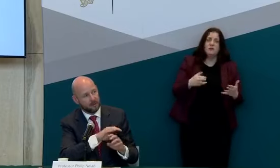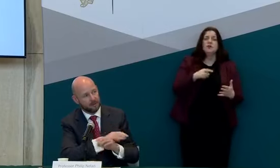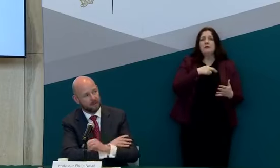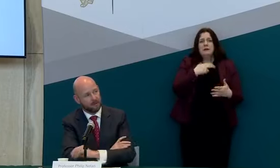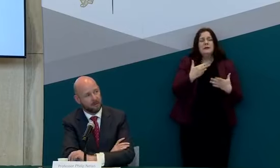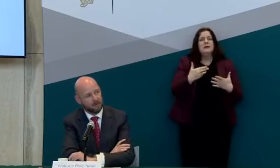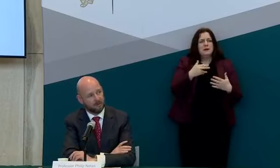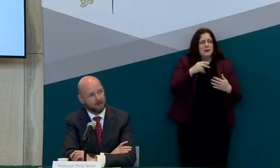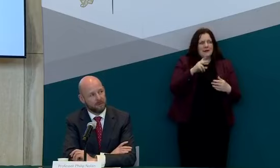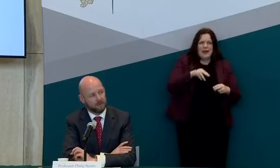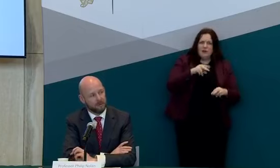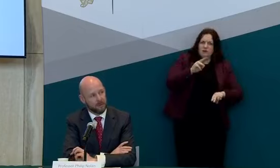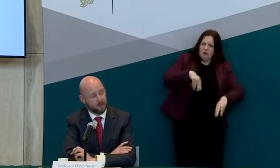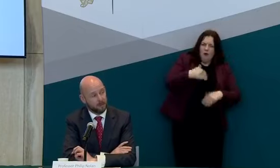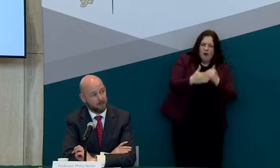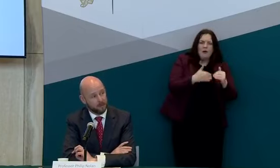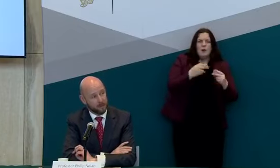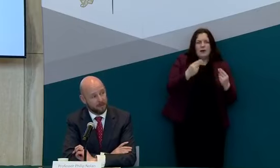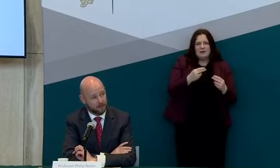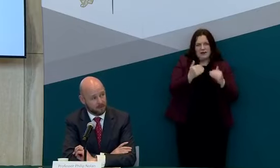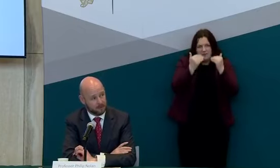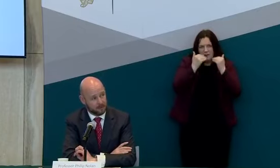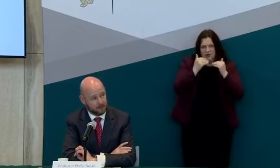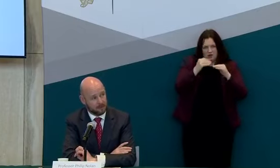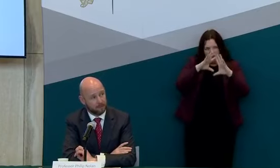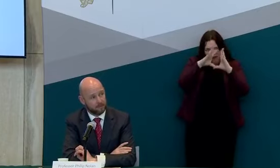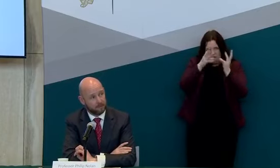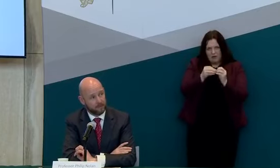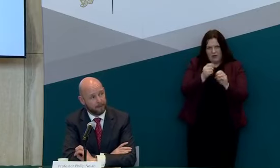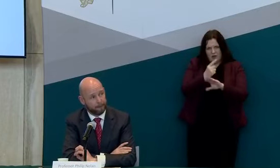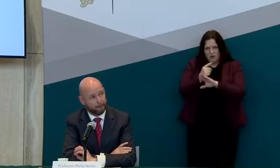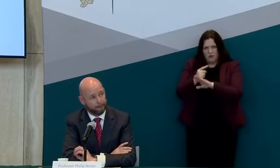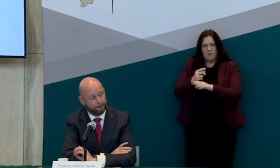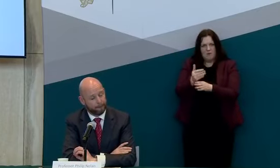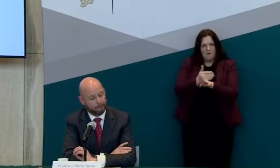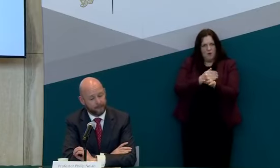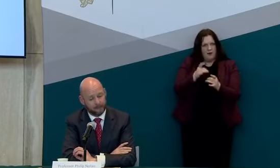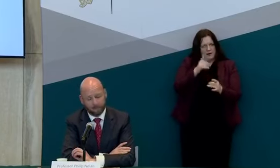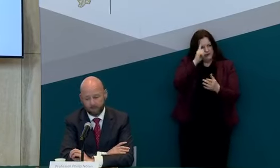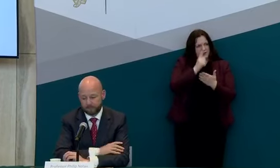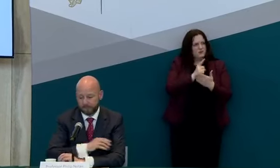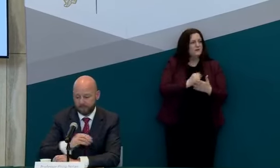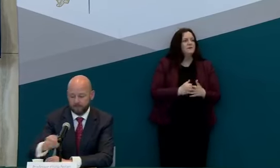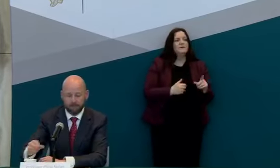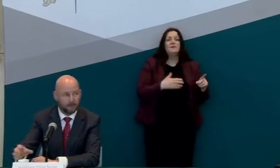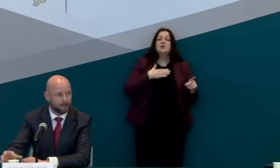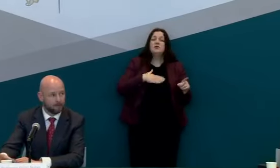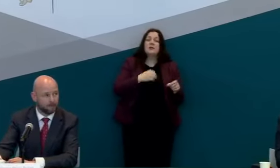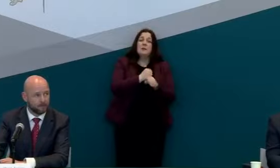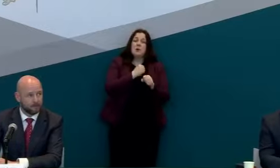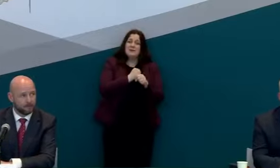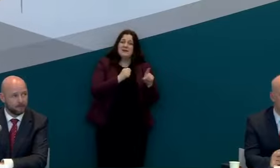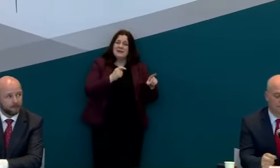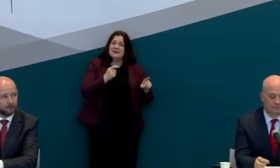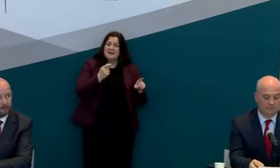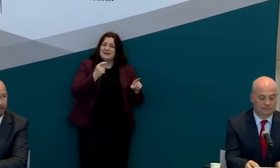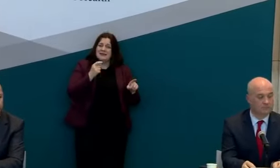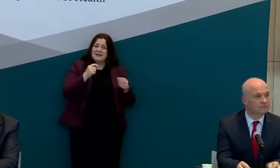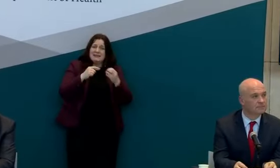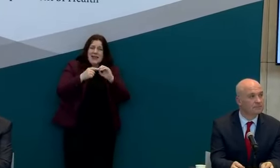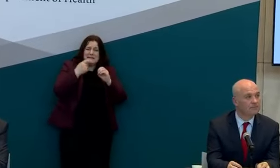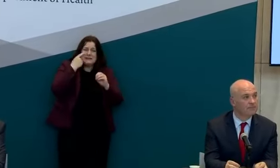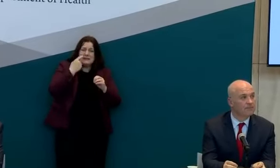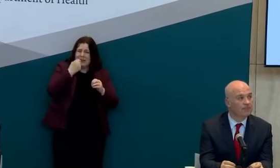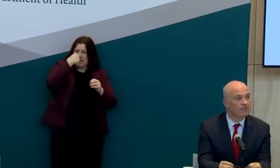have to be very careful we have all the information available before we make those decisions thank you uh tony just in relation to testing this is just something that crossed my mind the other day